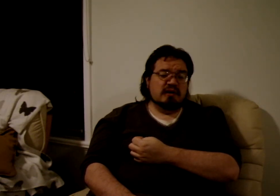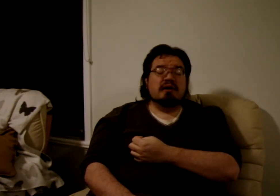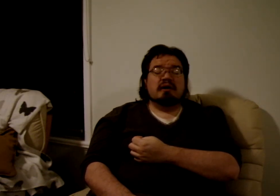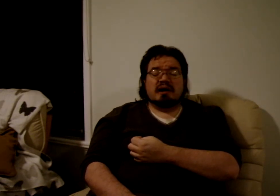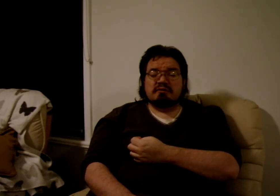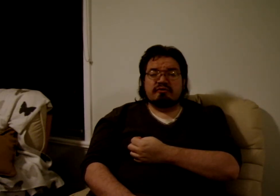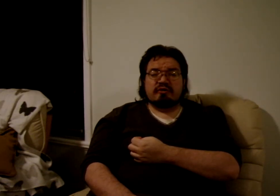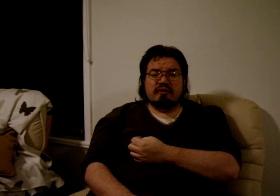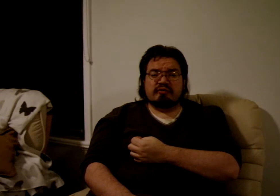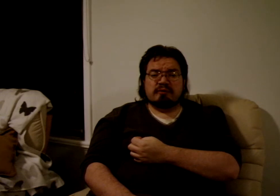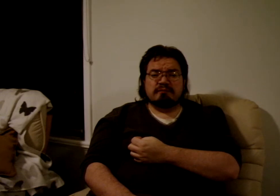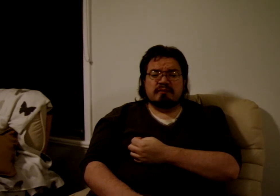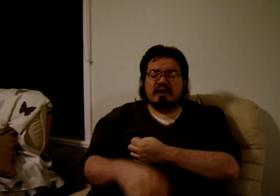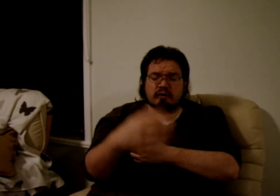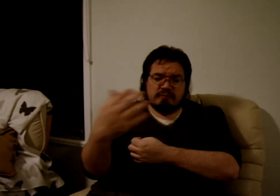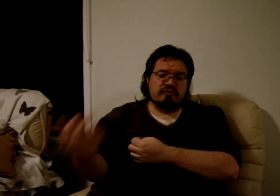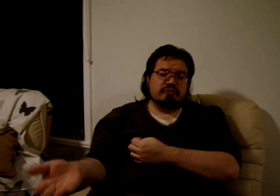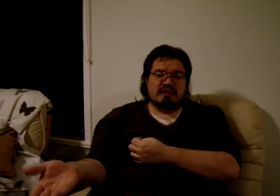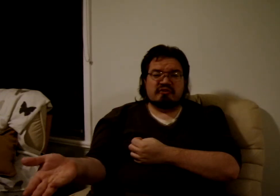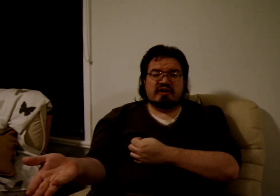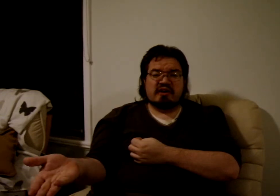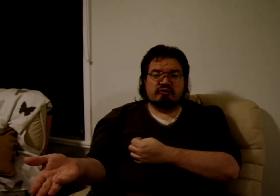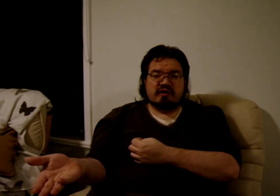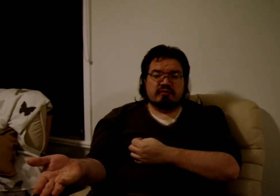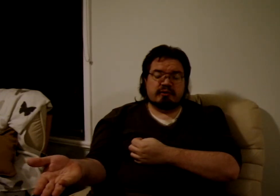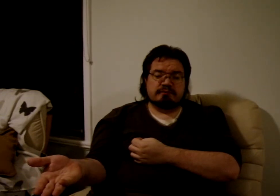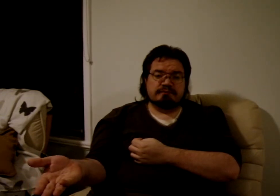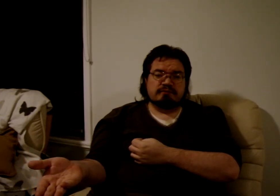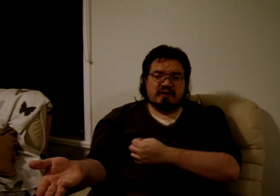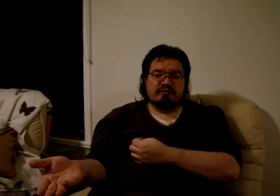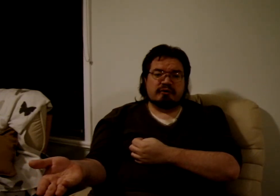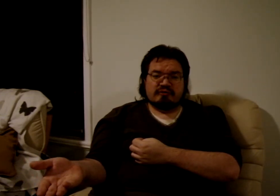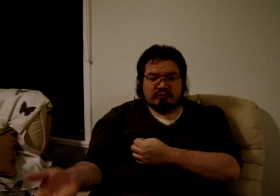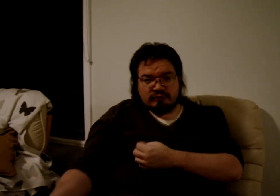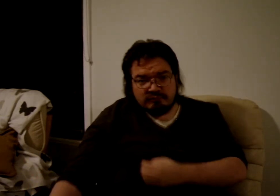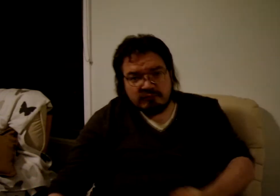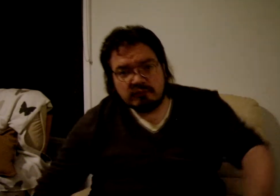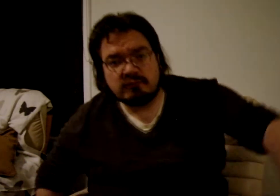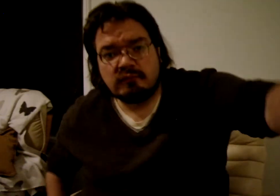I'm Ozzy Griffin. I hope this has been educational to everyone. You have a good afternoon. been afternoon. Thank you.